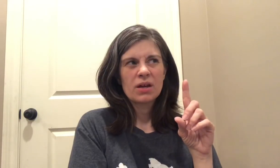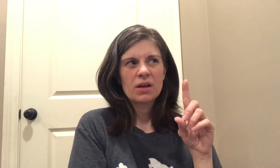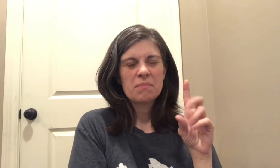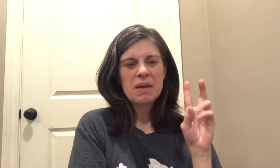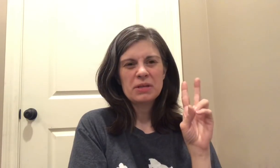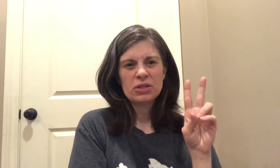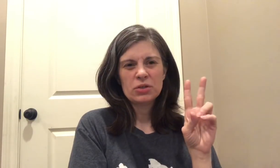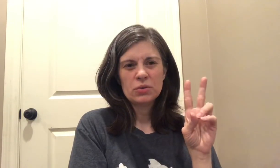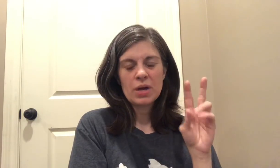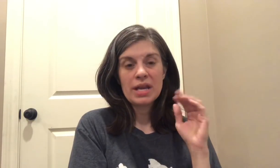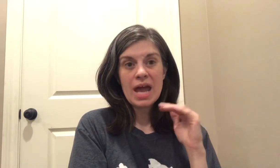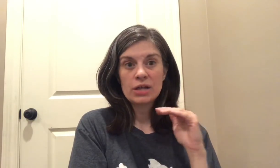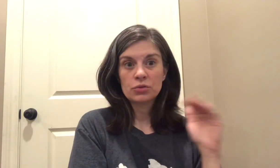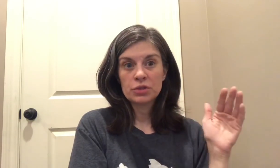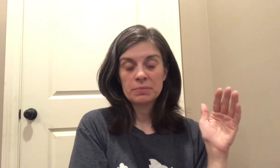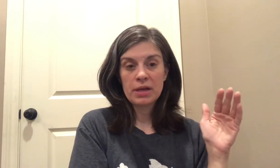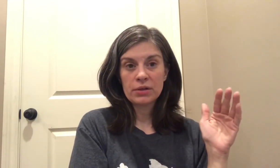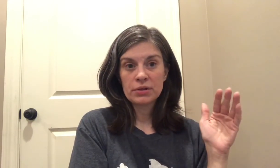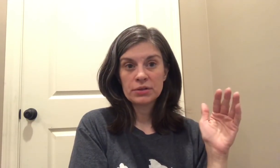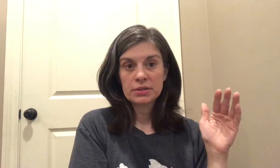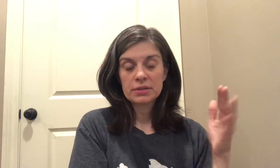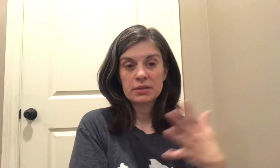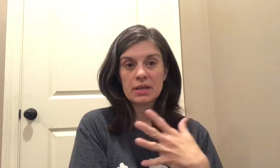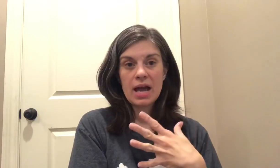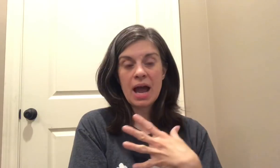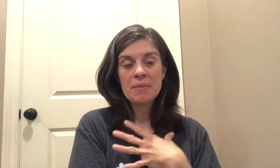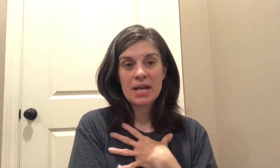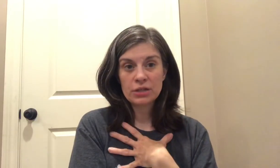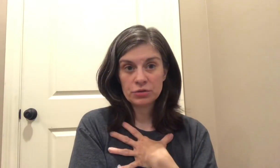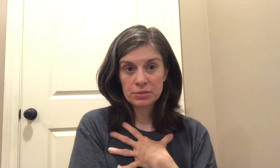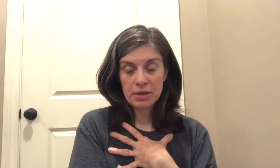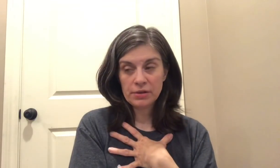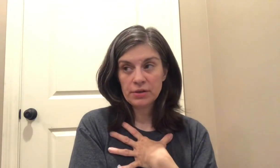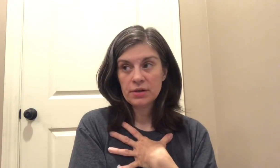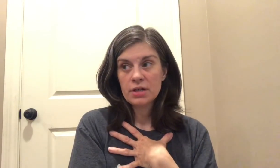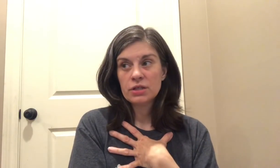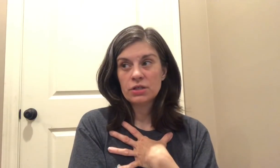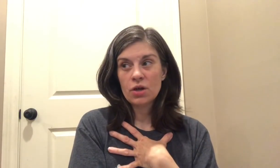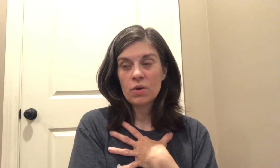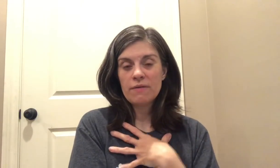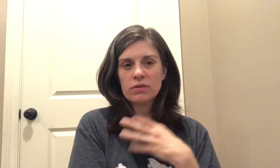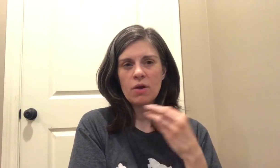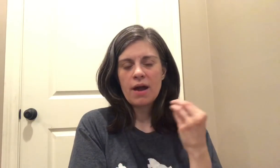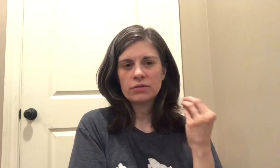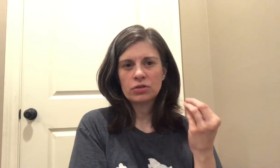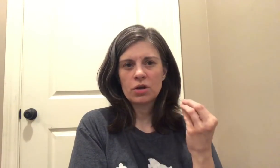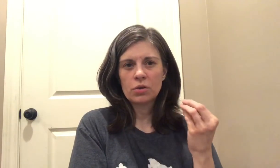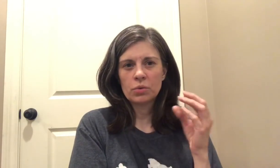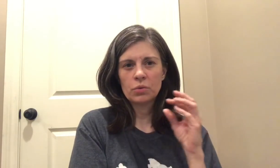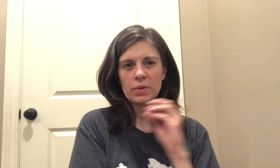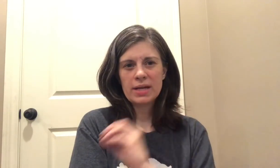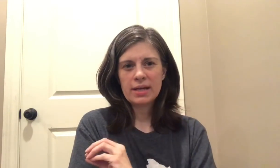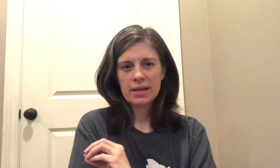maybe two natural spellers I'm a natural speller so even though I have struggled with reading